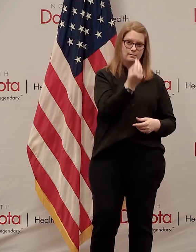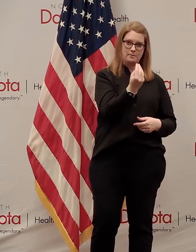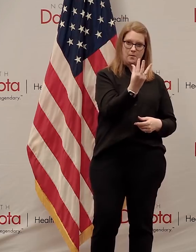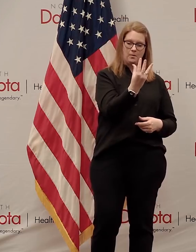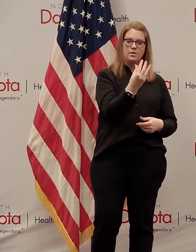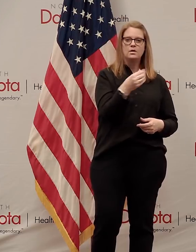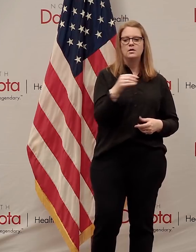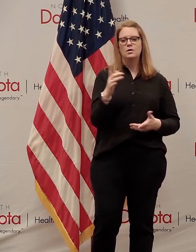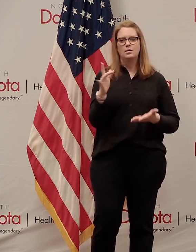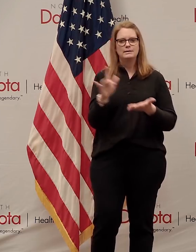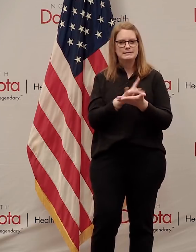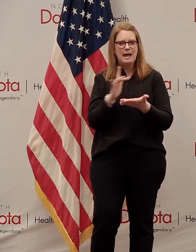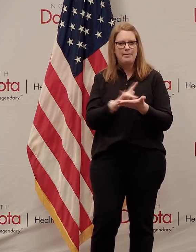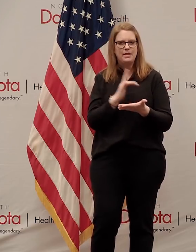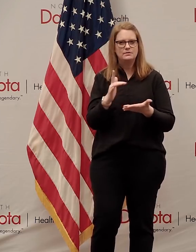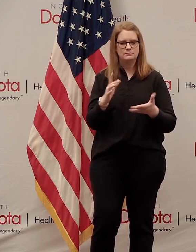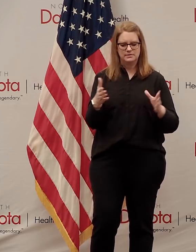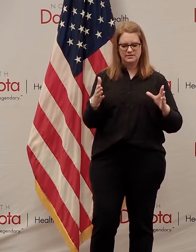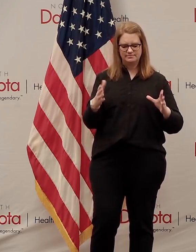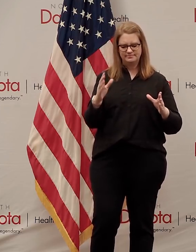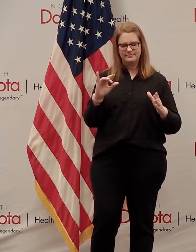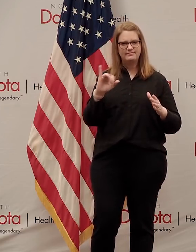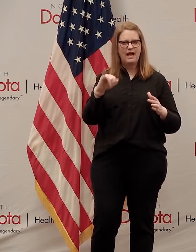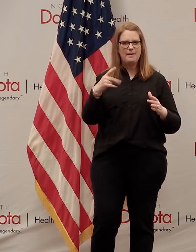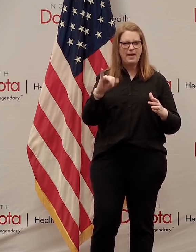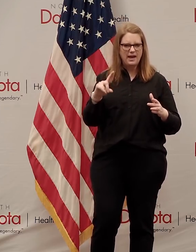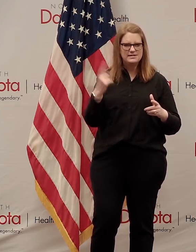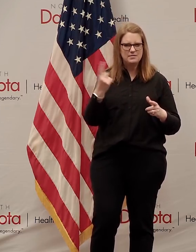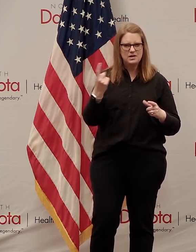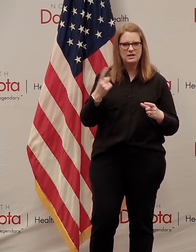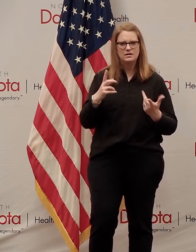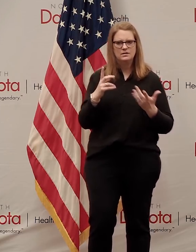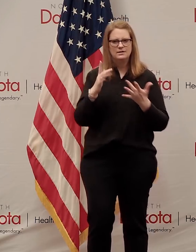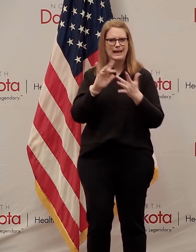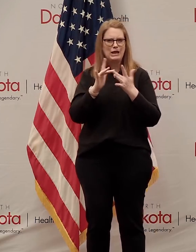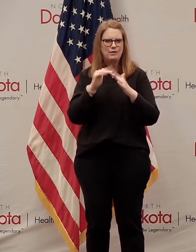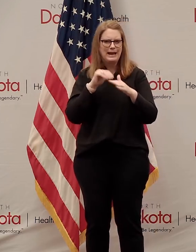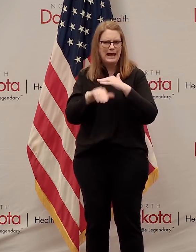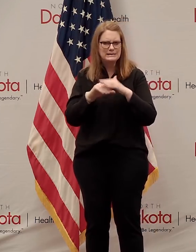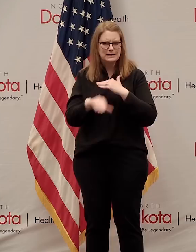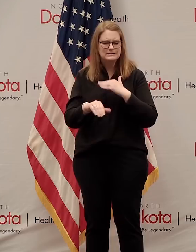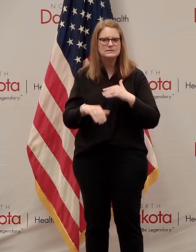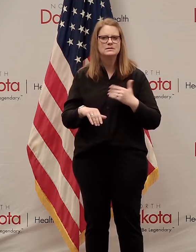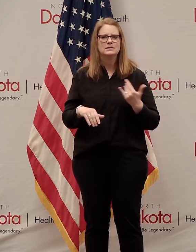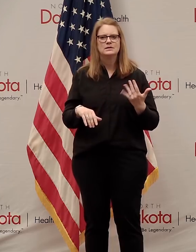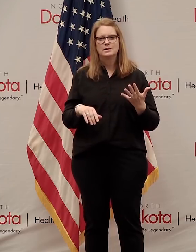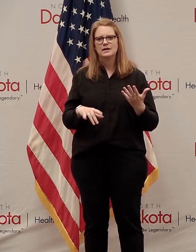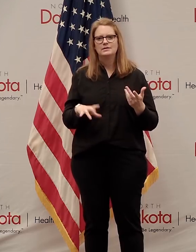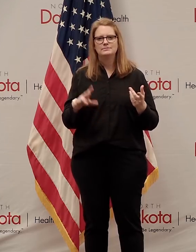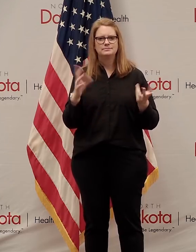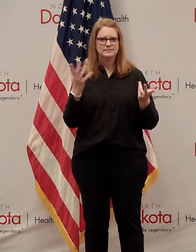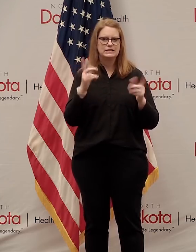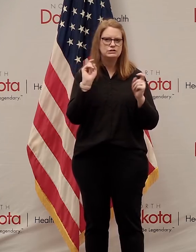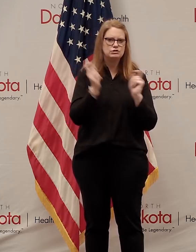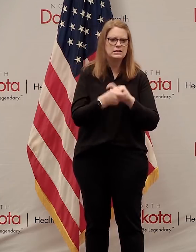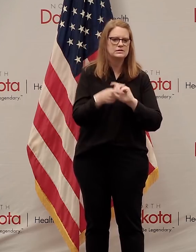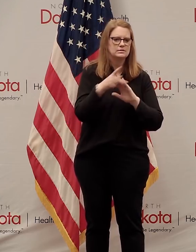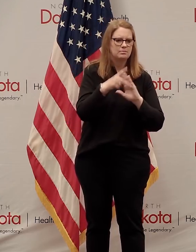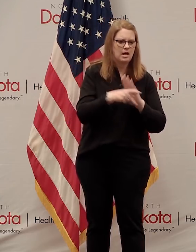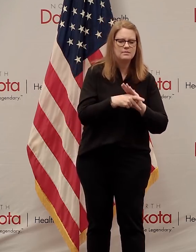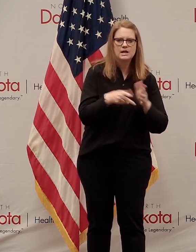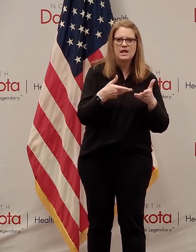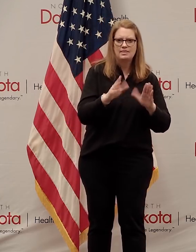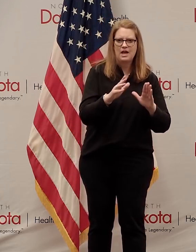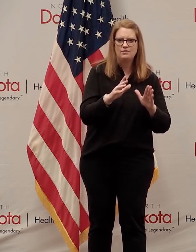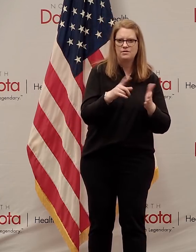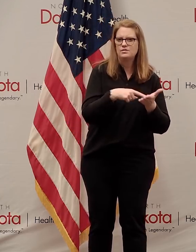tablets, or laptops, you've got internet access. In many cases, changes to policies allow for reimbursement